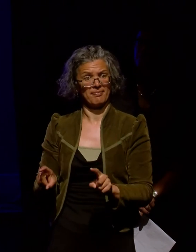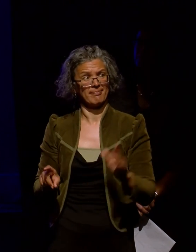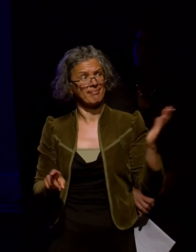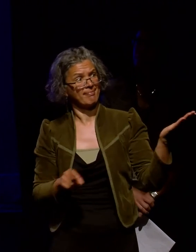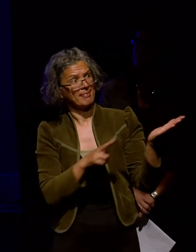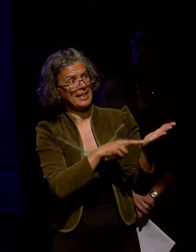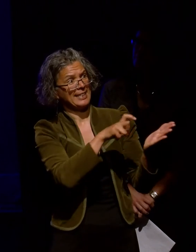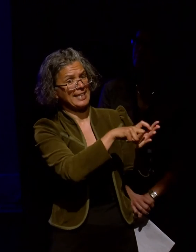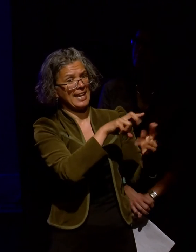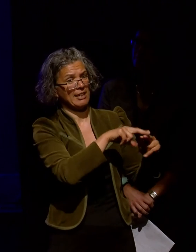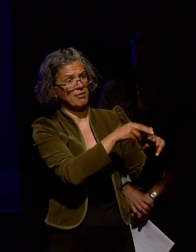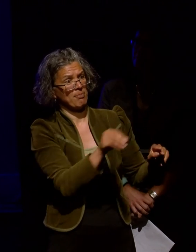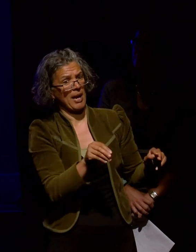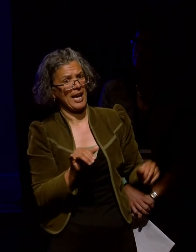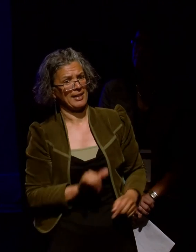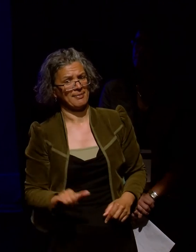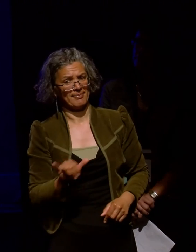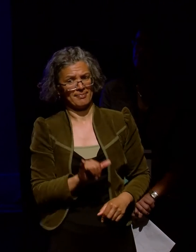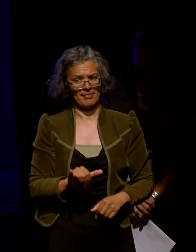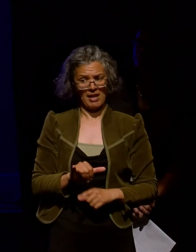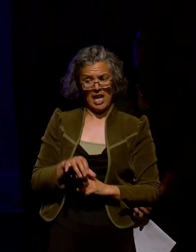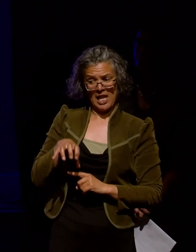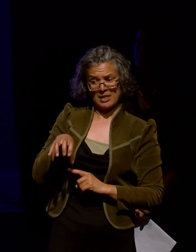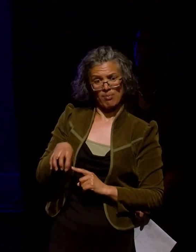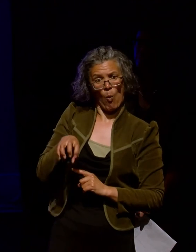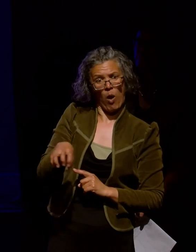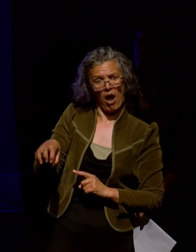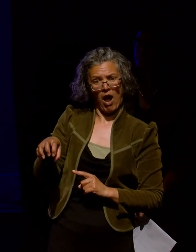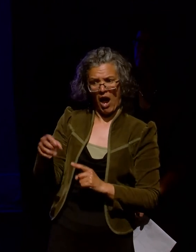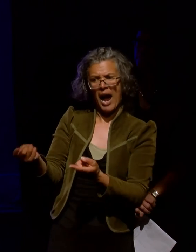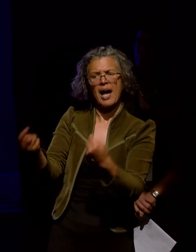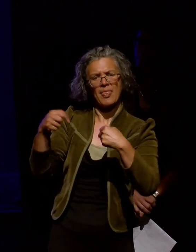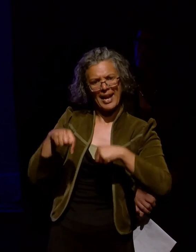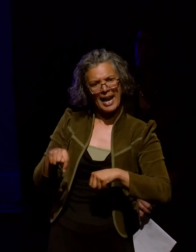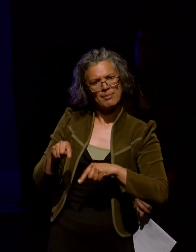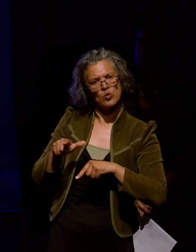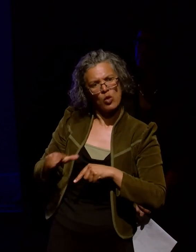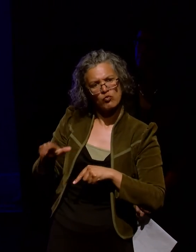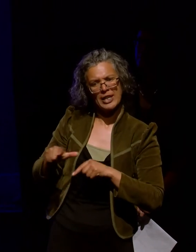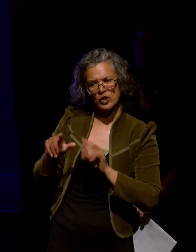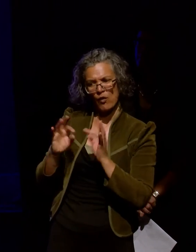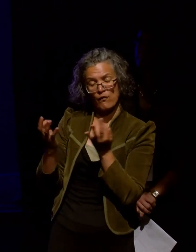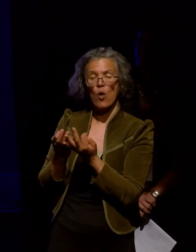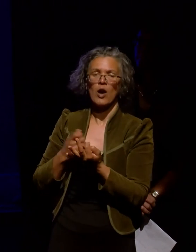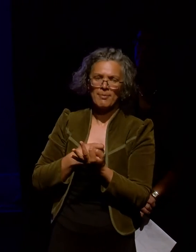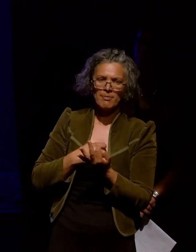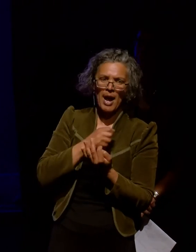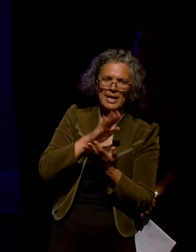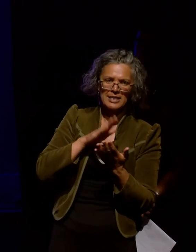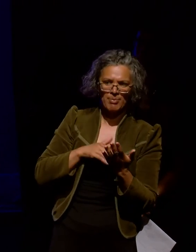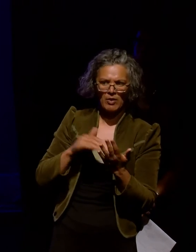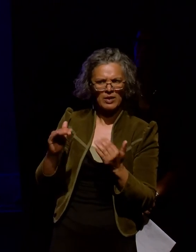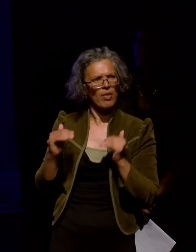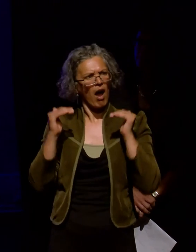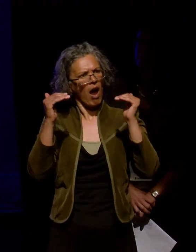I think it's fair to say that the smaller institutions often come to NDF regional forum, in my experience, with fairly